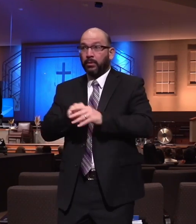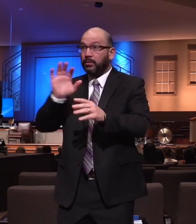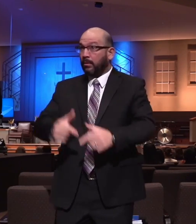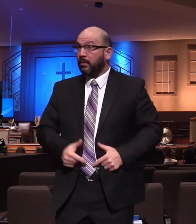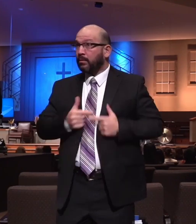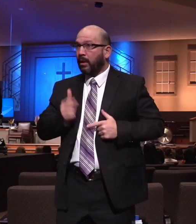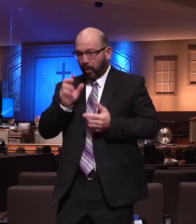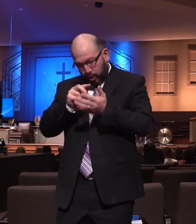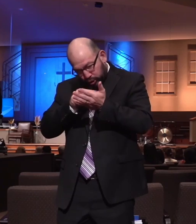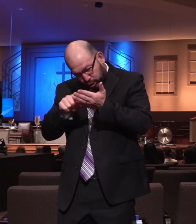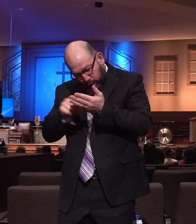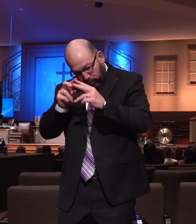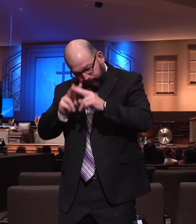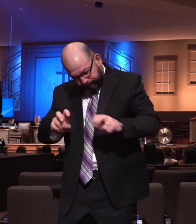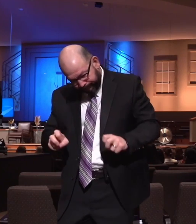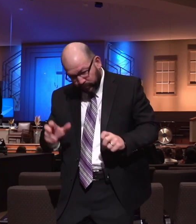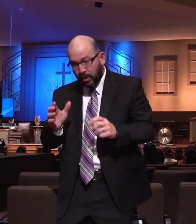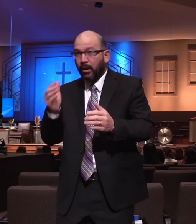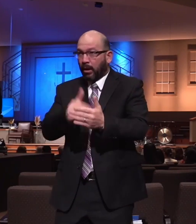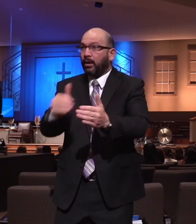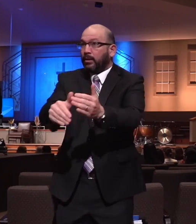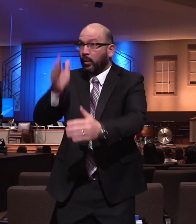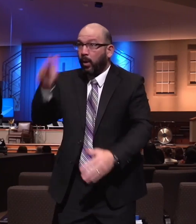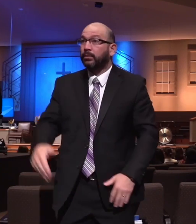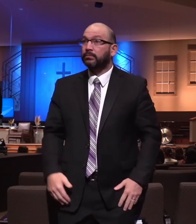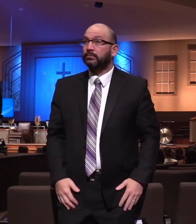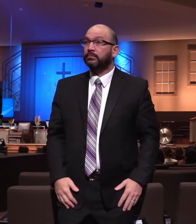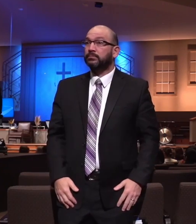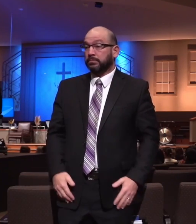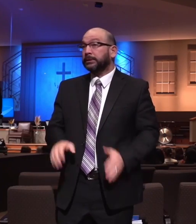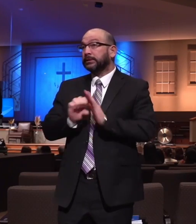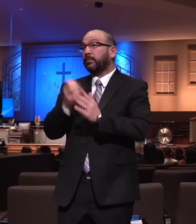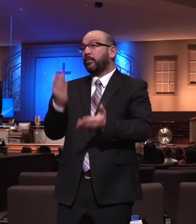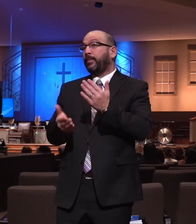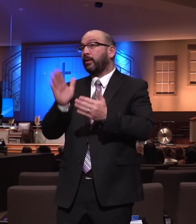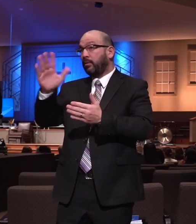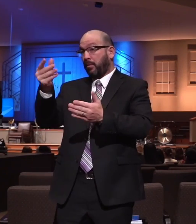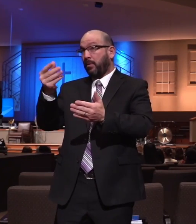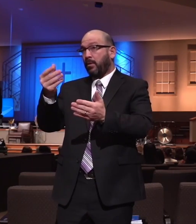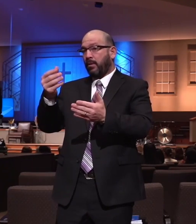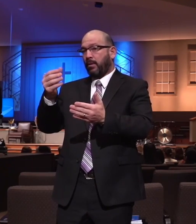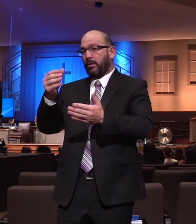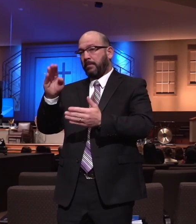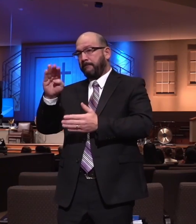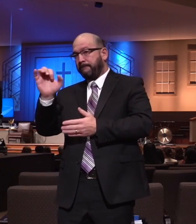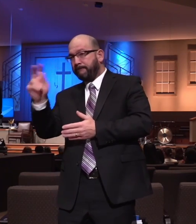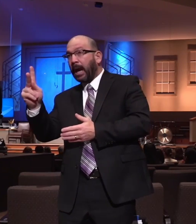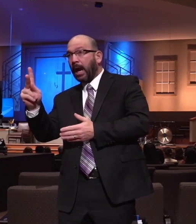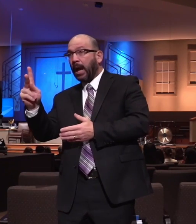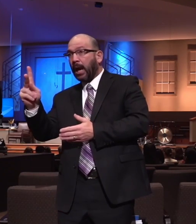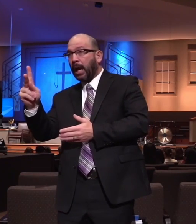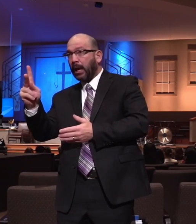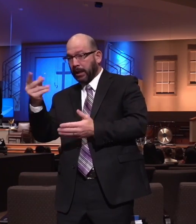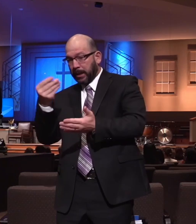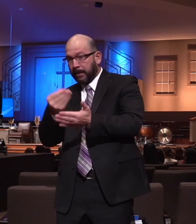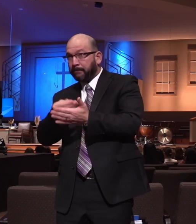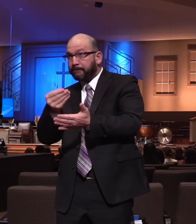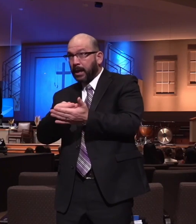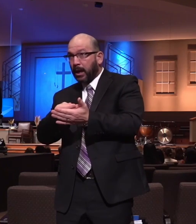Most of you, from time to time, actually check the balance of your checking account, and you assess where you're at. And most of you